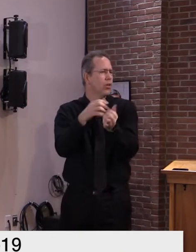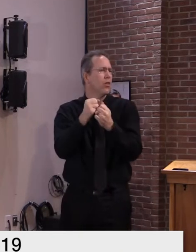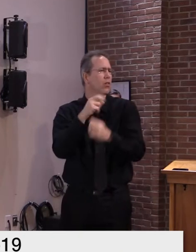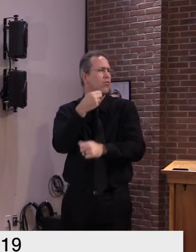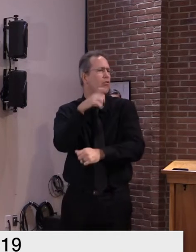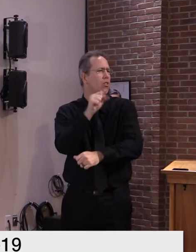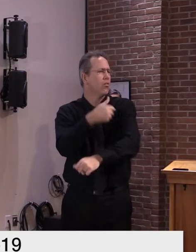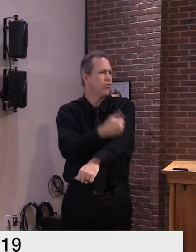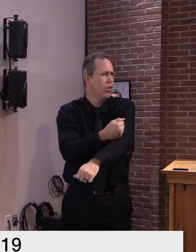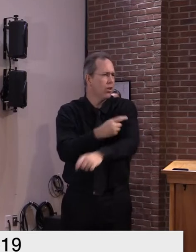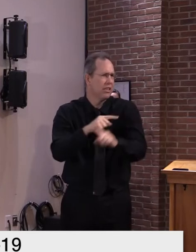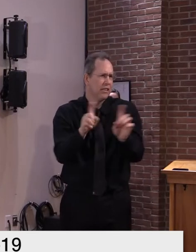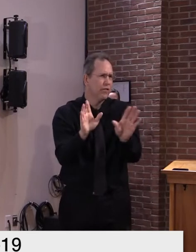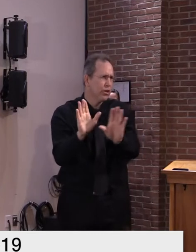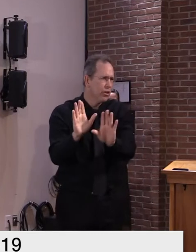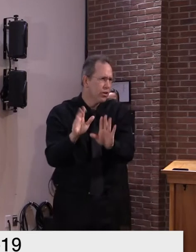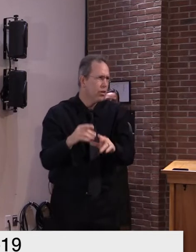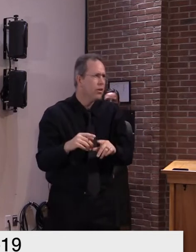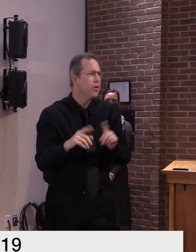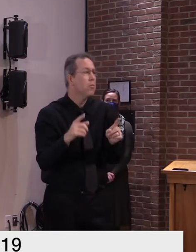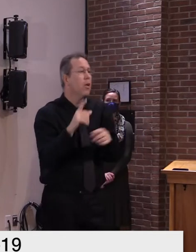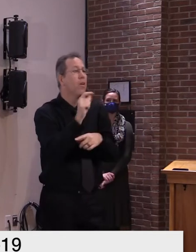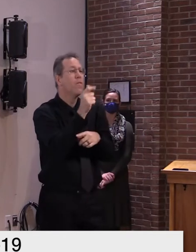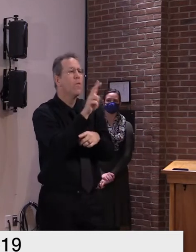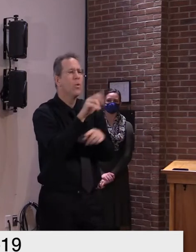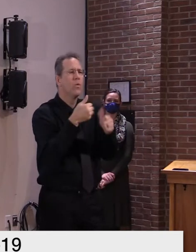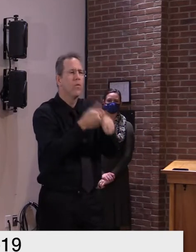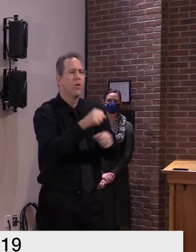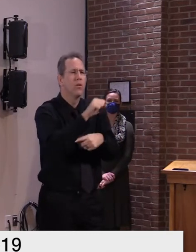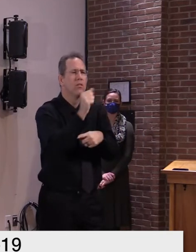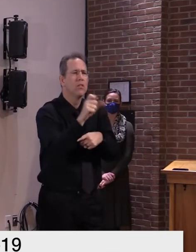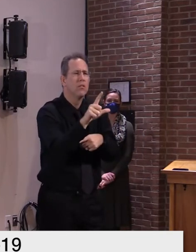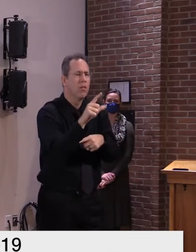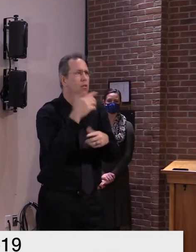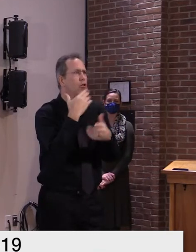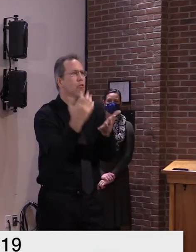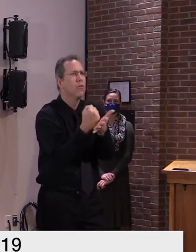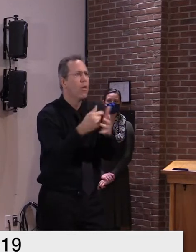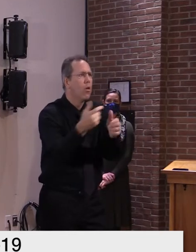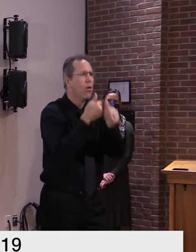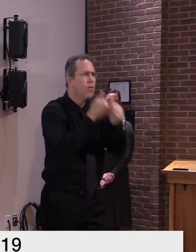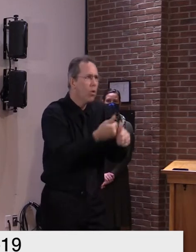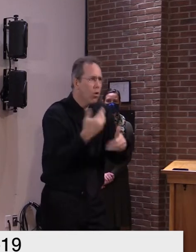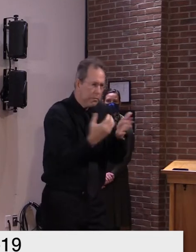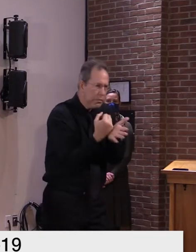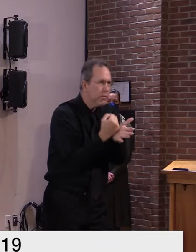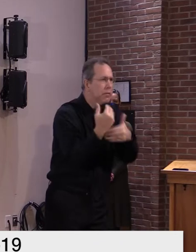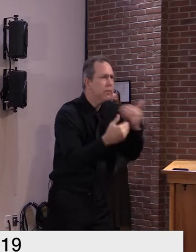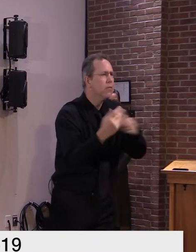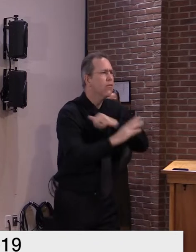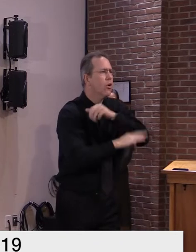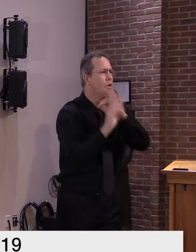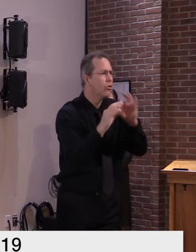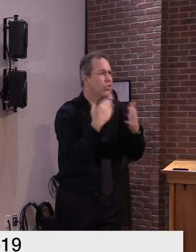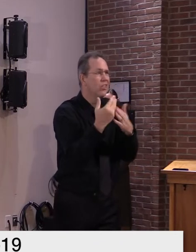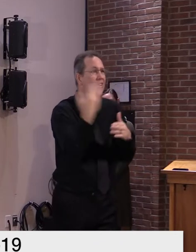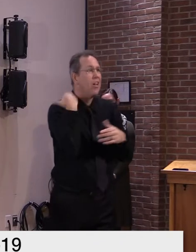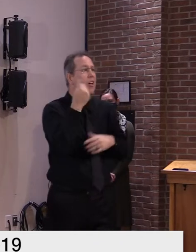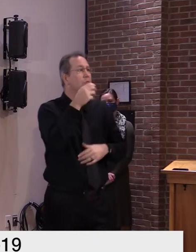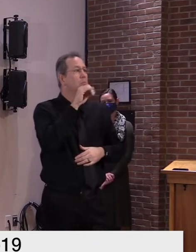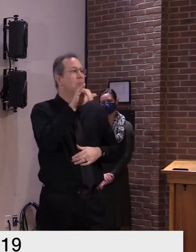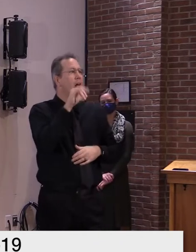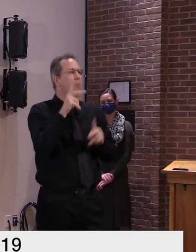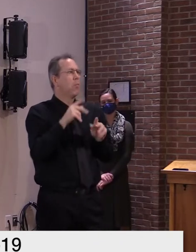obviously back in march april may people were very afraid to even go near the health care system not